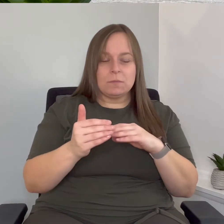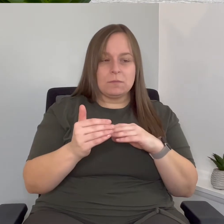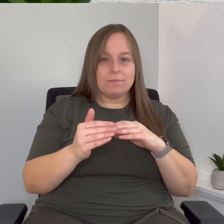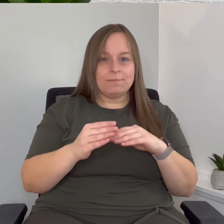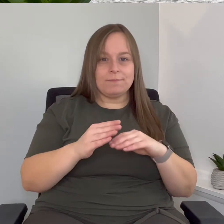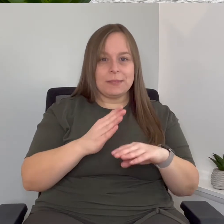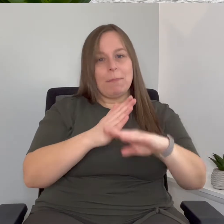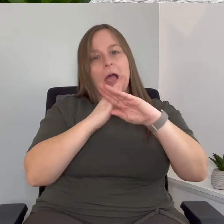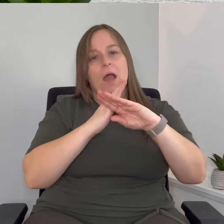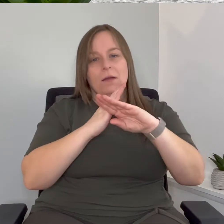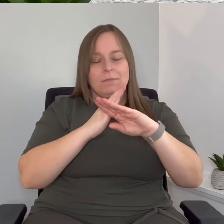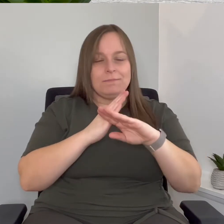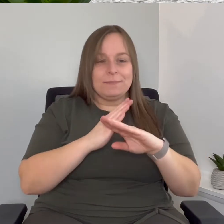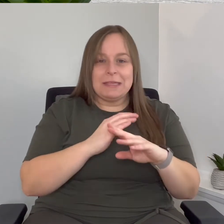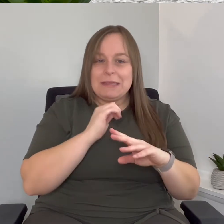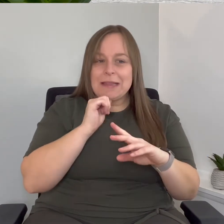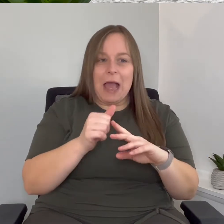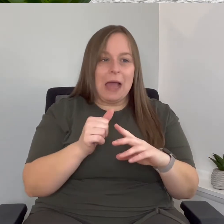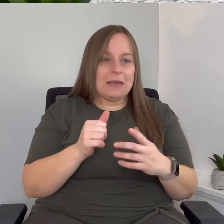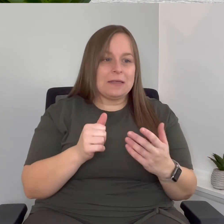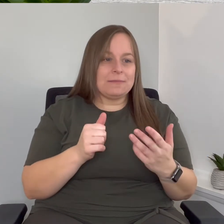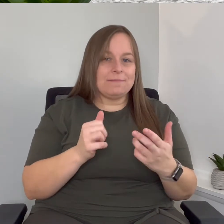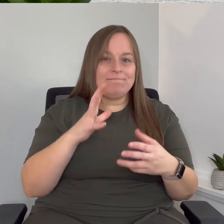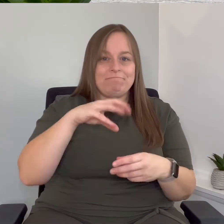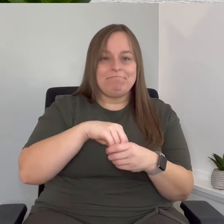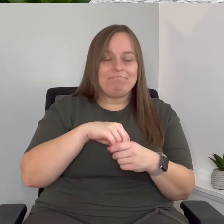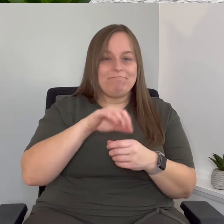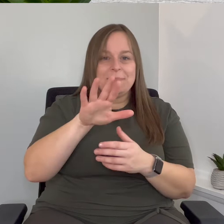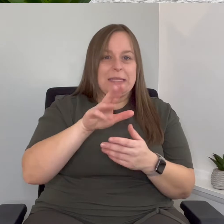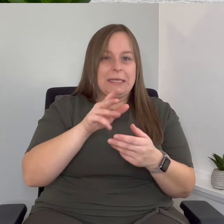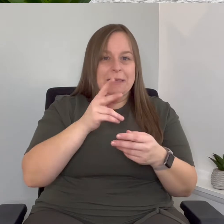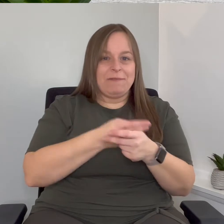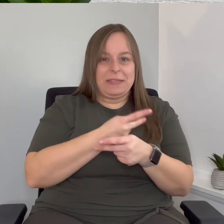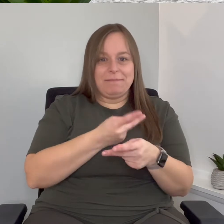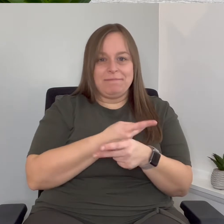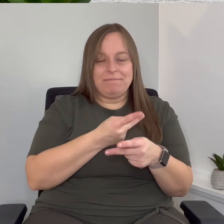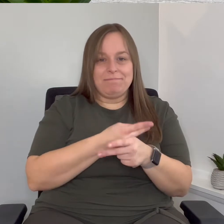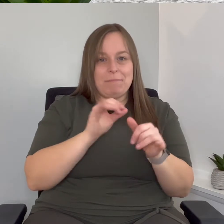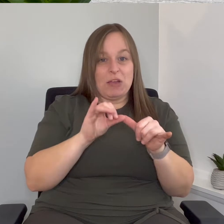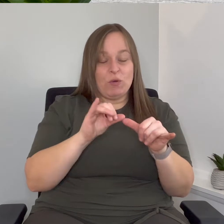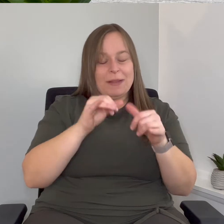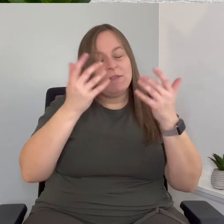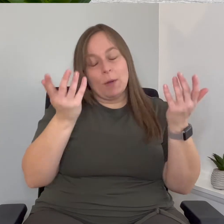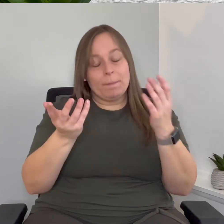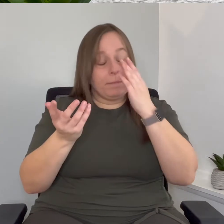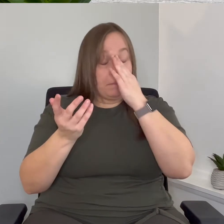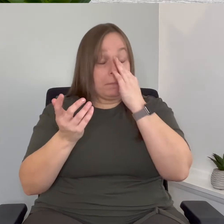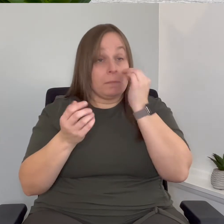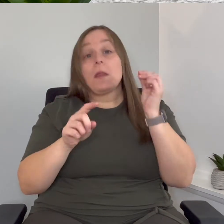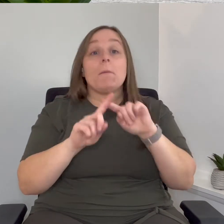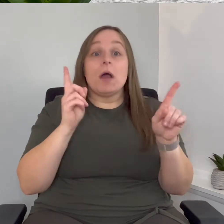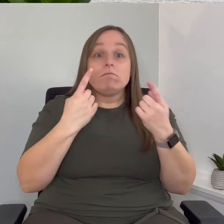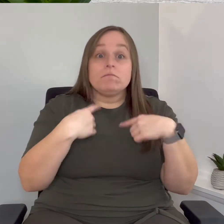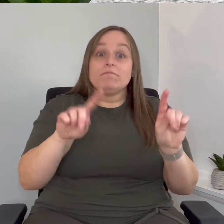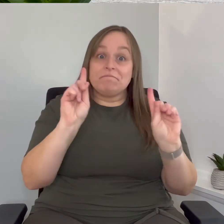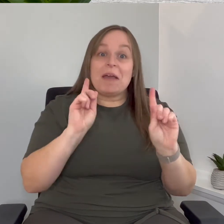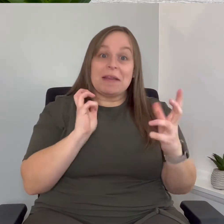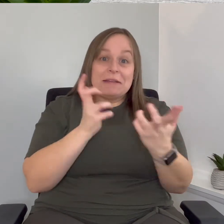whatever reason those weren't in the measurements but we made it work finally we got it